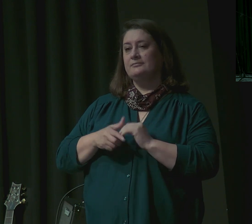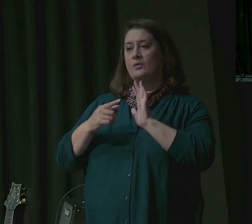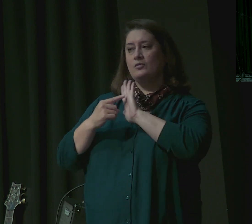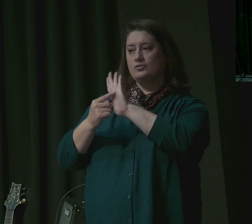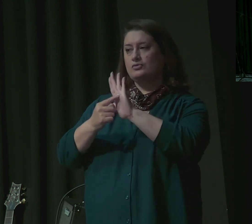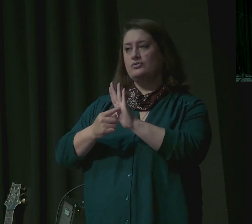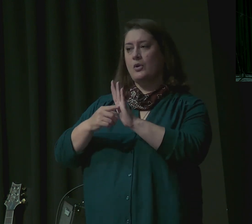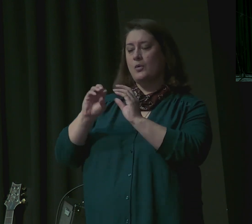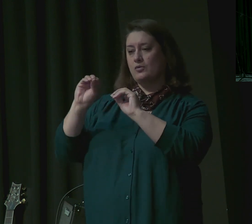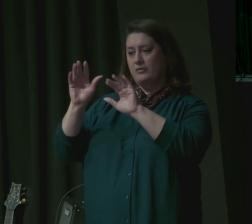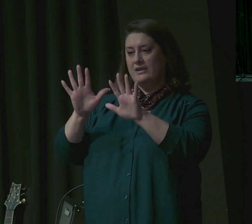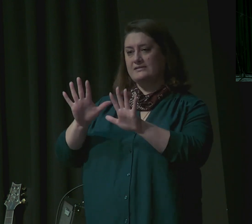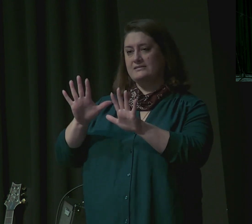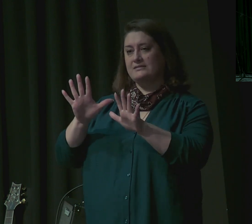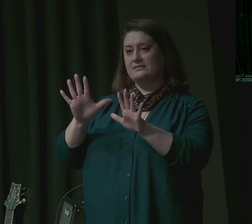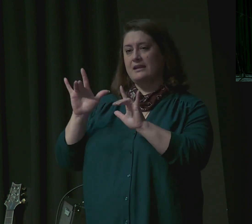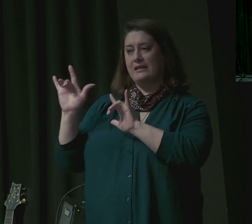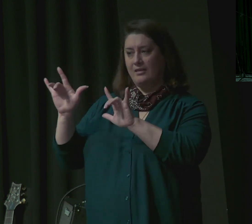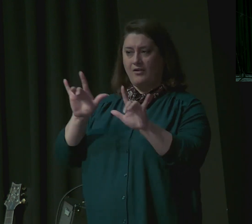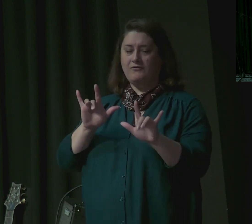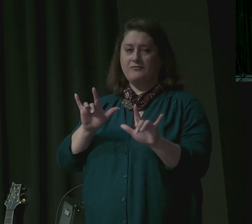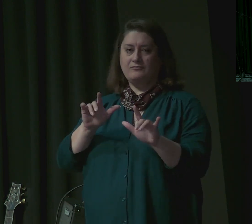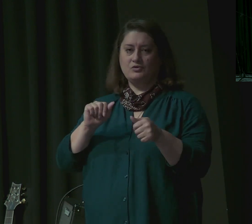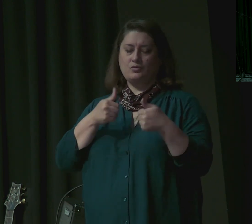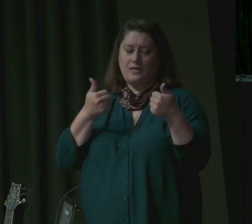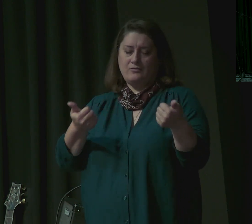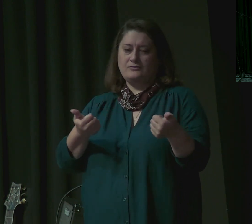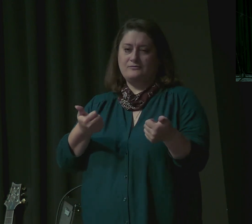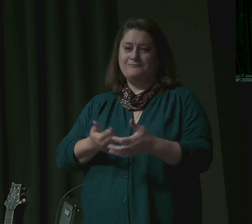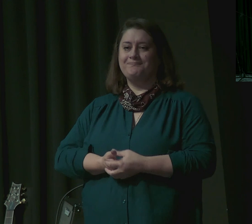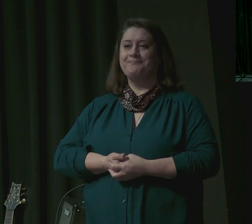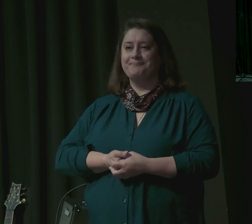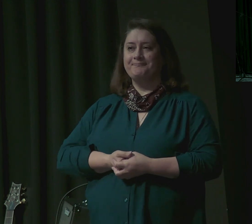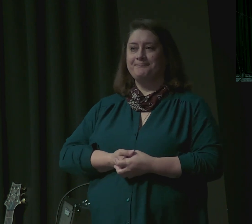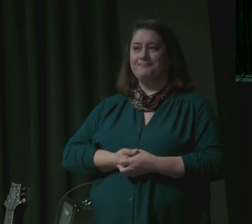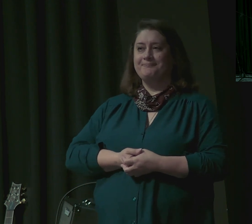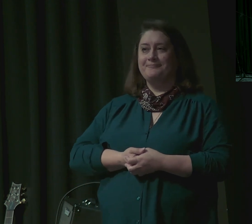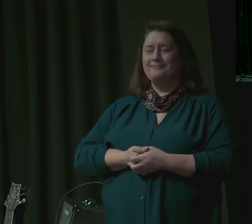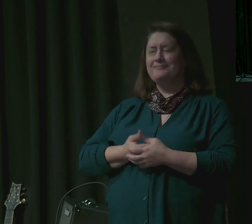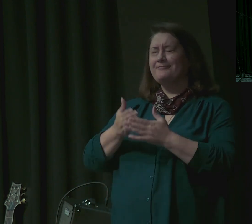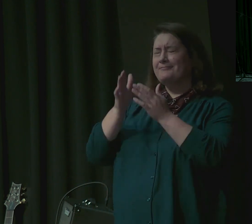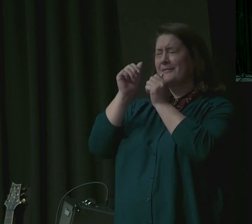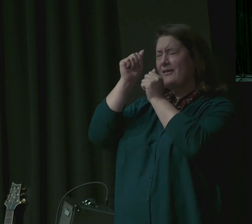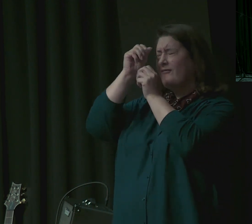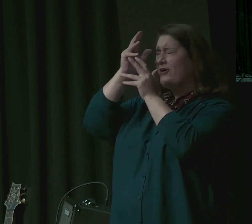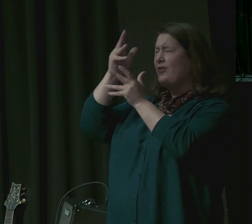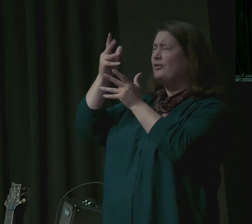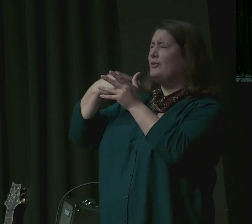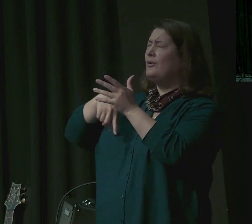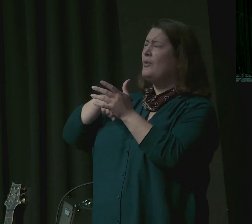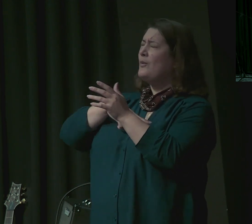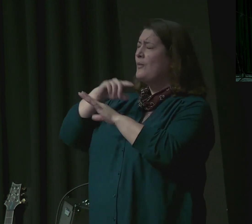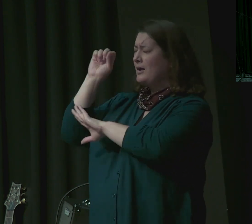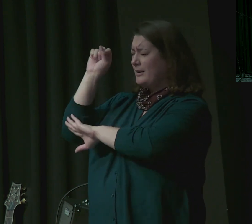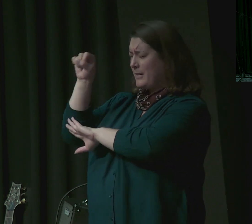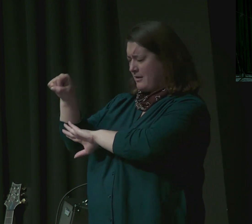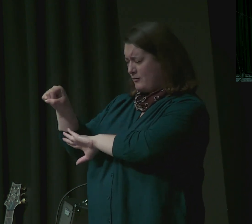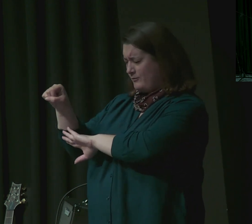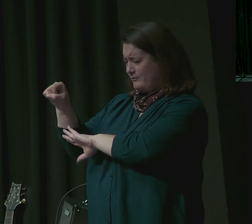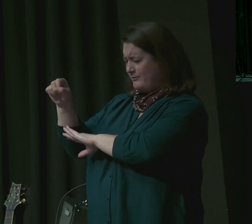on father before you we bow and ask that you might first